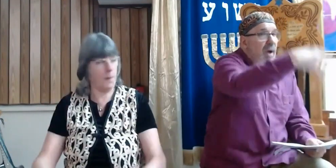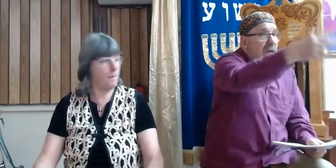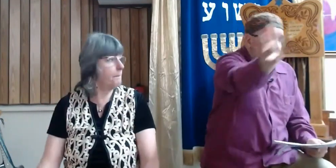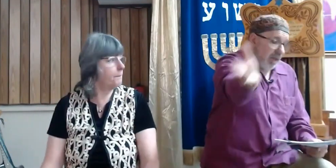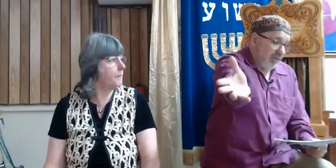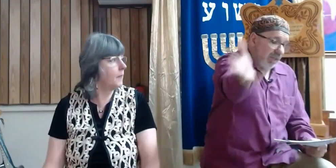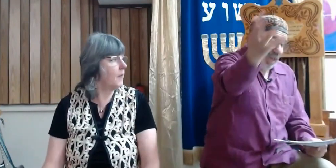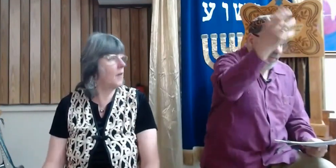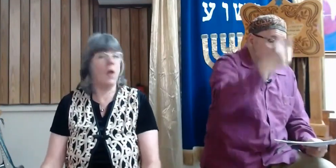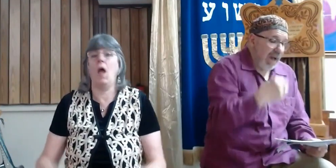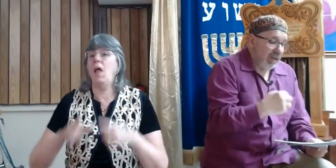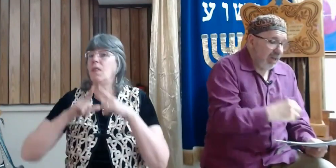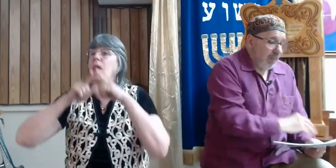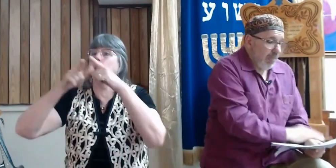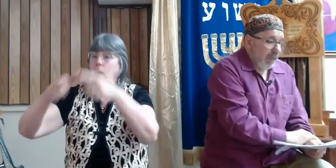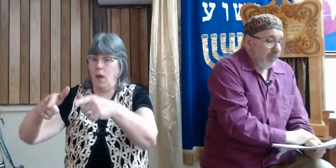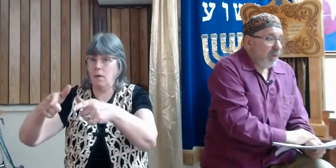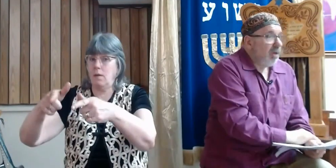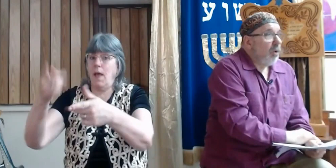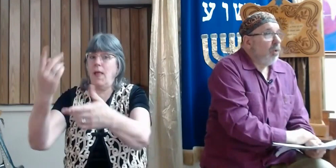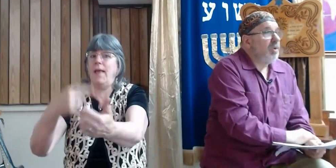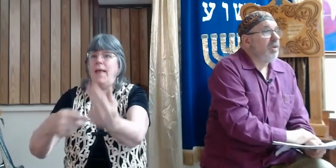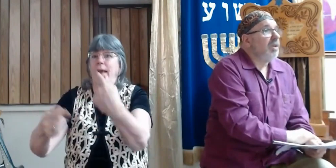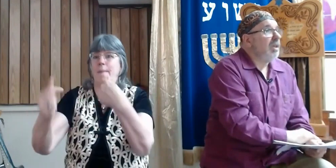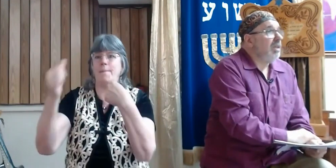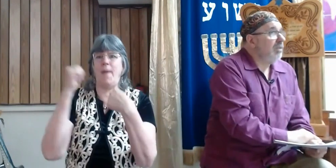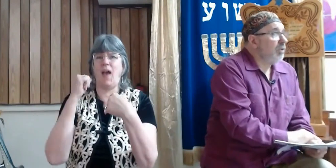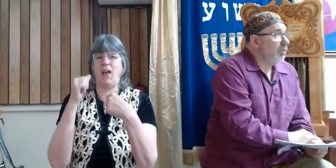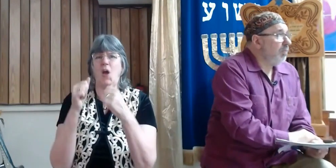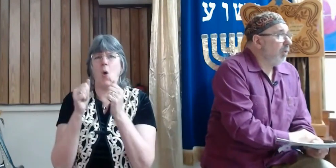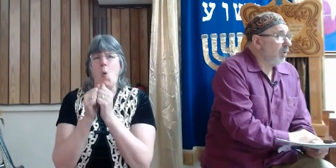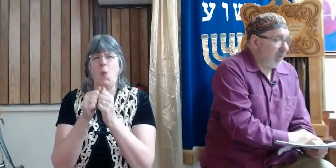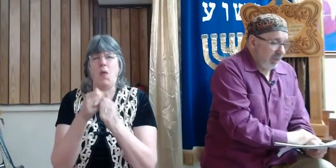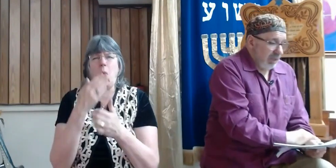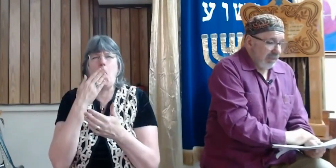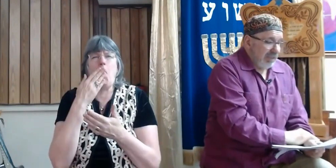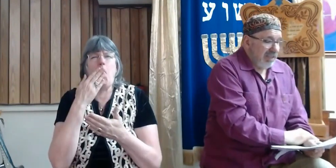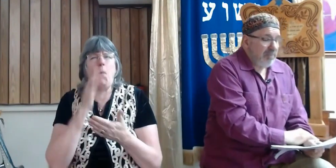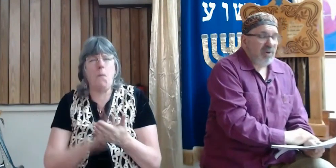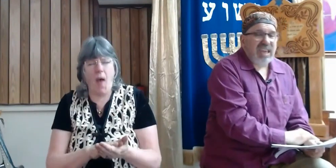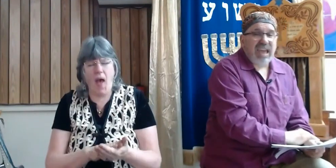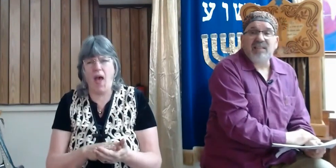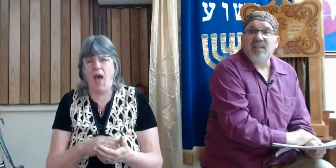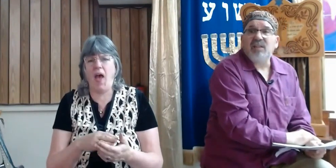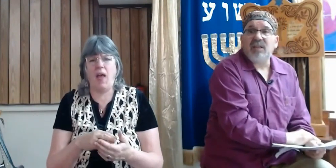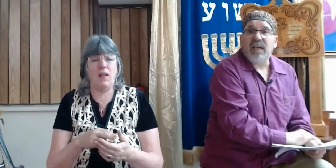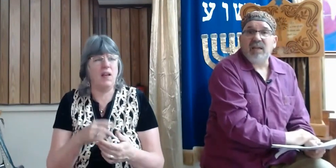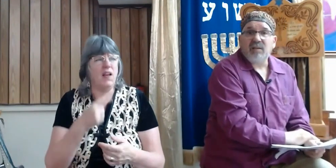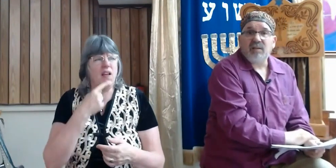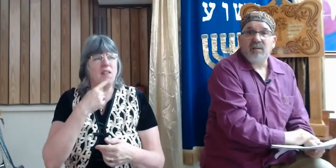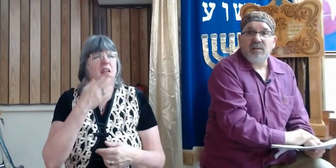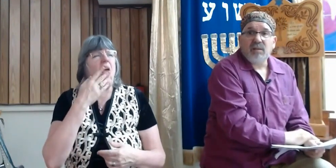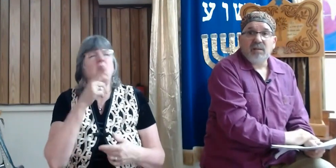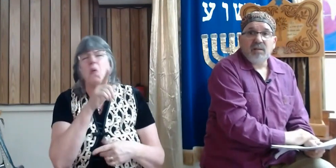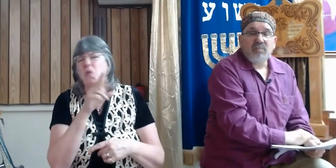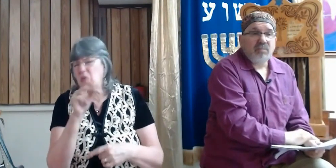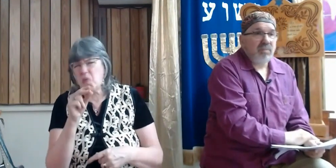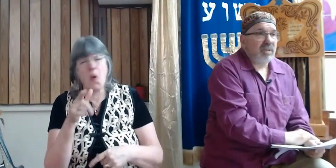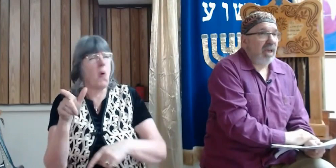They went and they came back with an evil report deprecating the land.